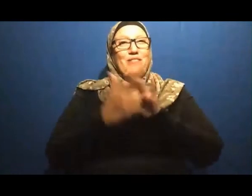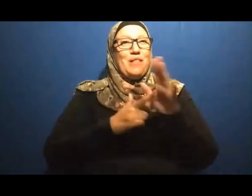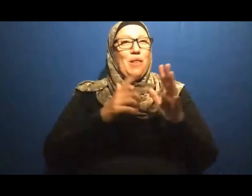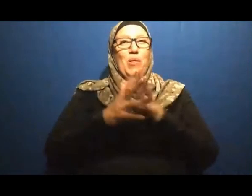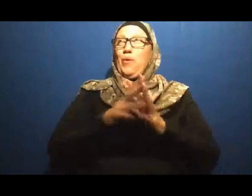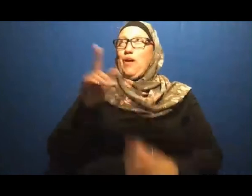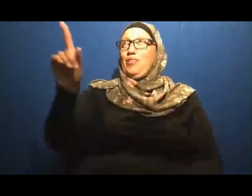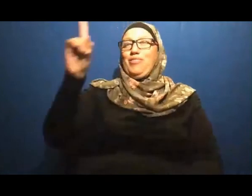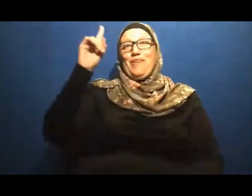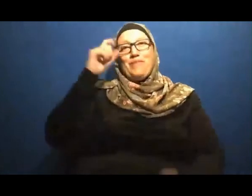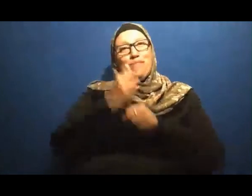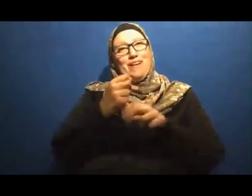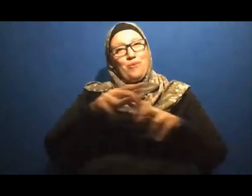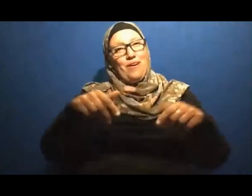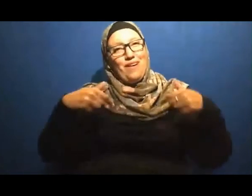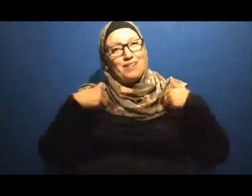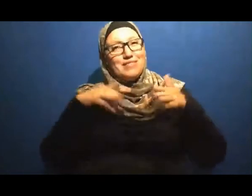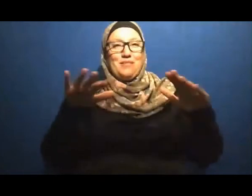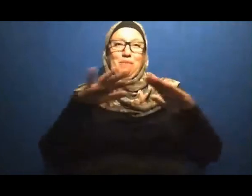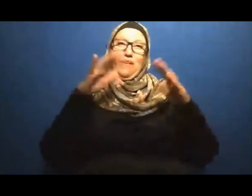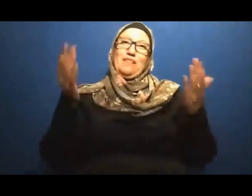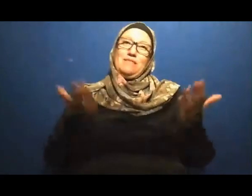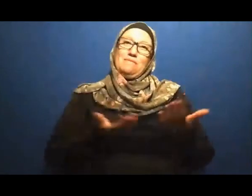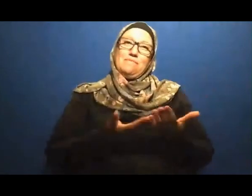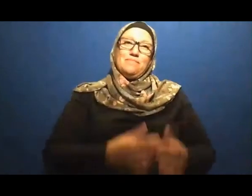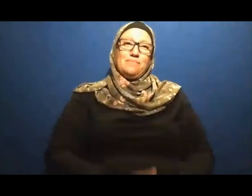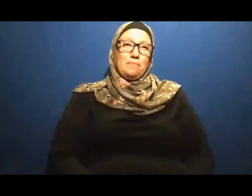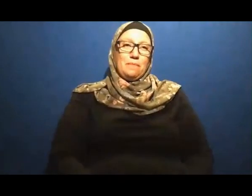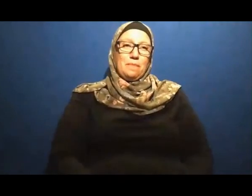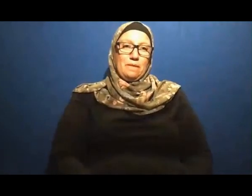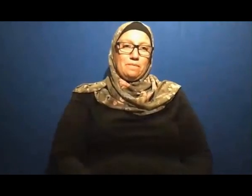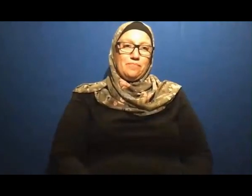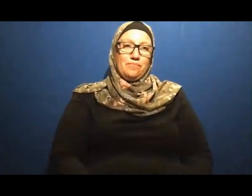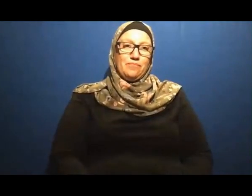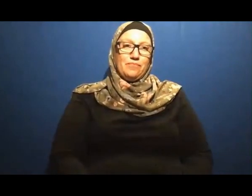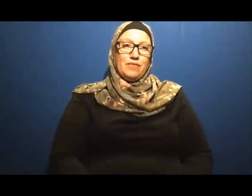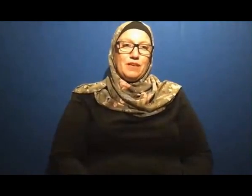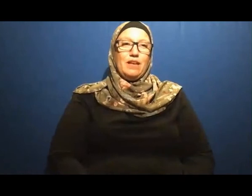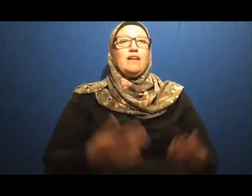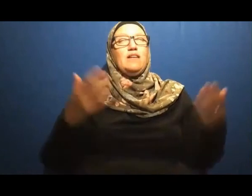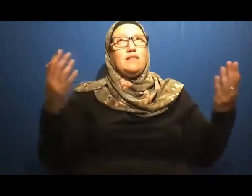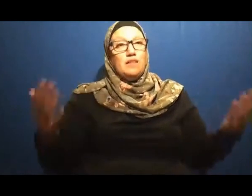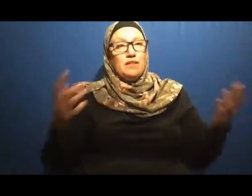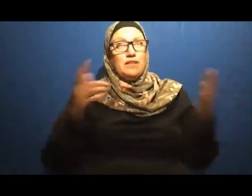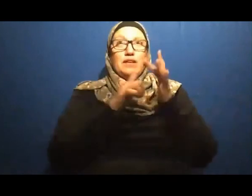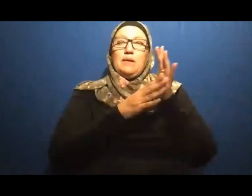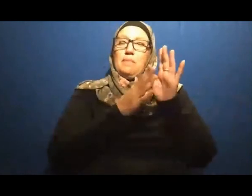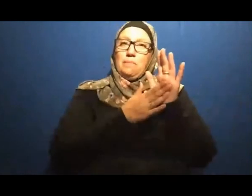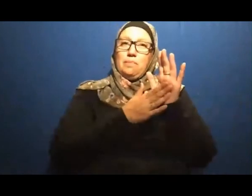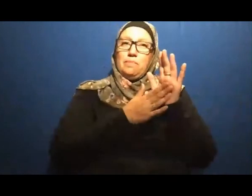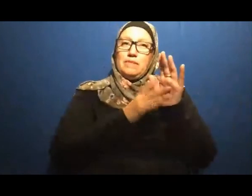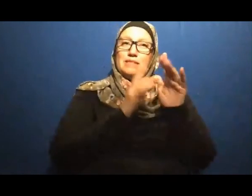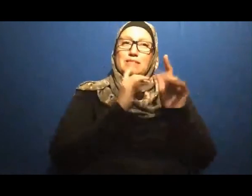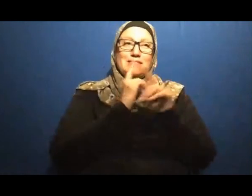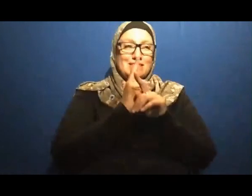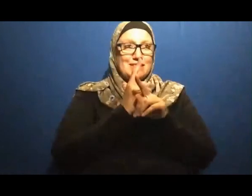For us Imam al-sadiq Alayhi salam For that reason While acknowledging That ayah That yes God is giving